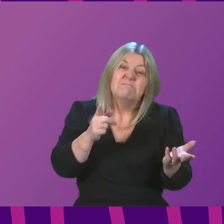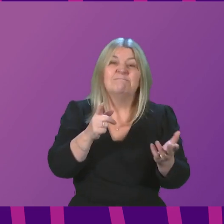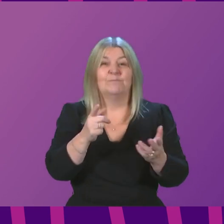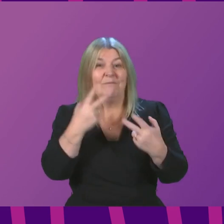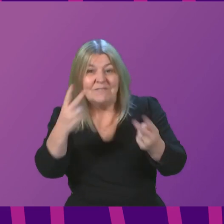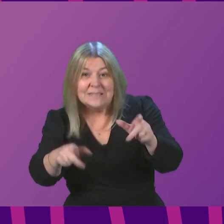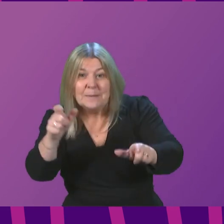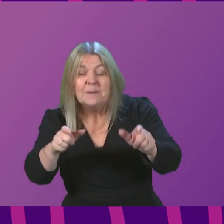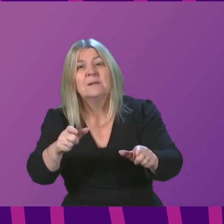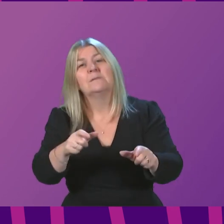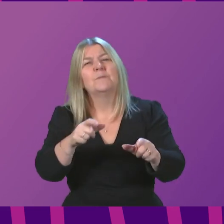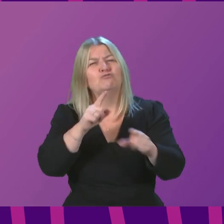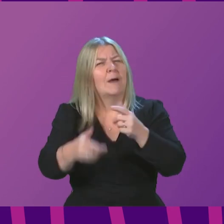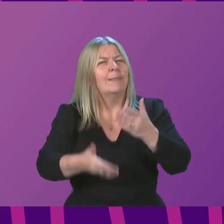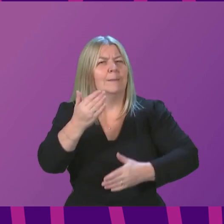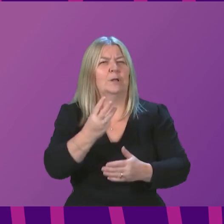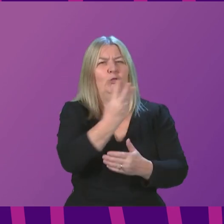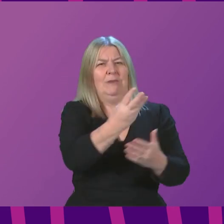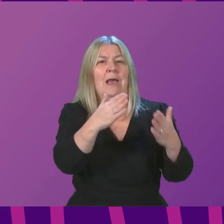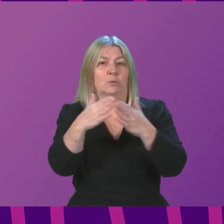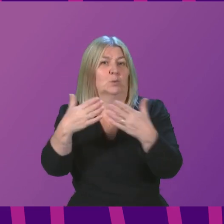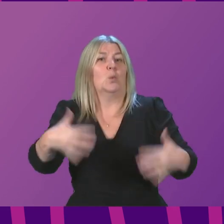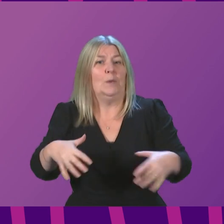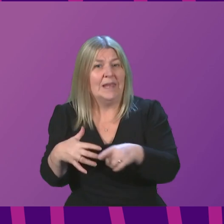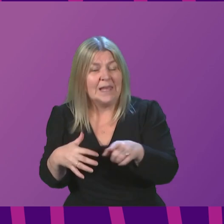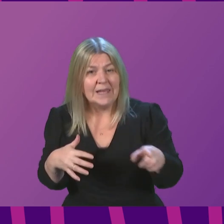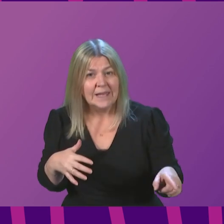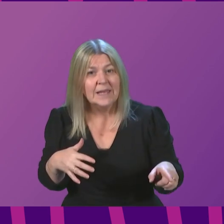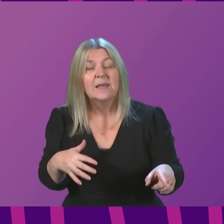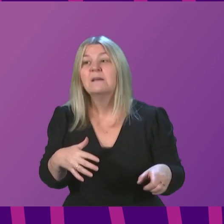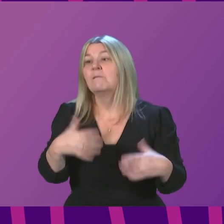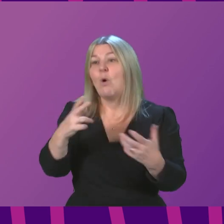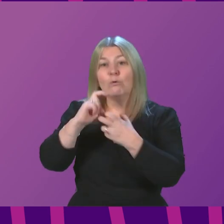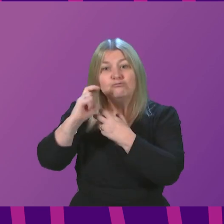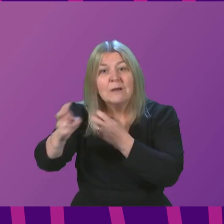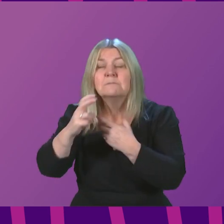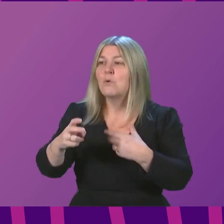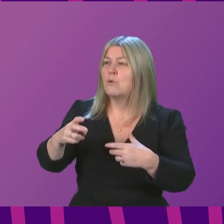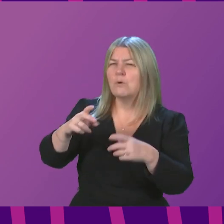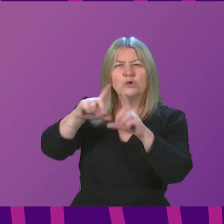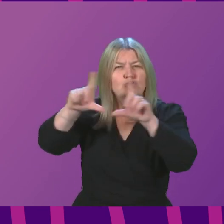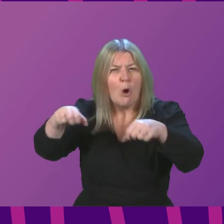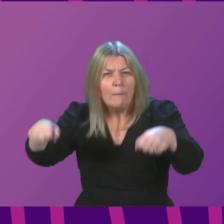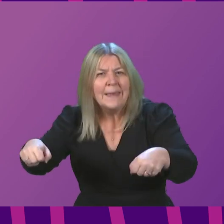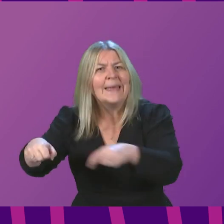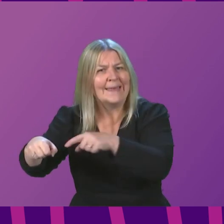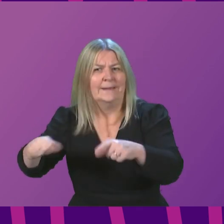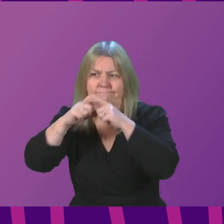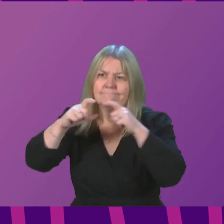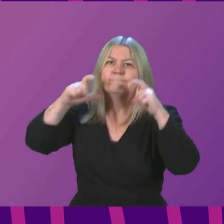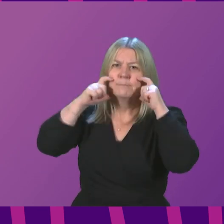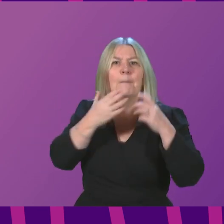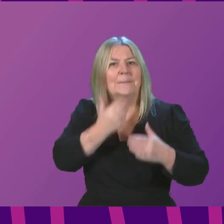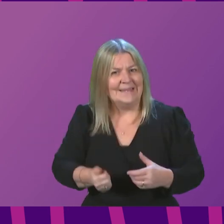most. Wear a face covering on public transport, in shops, and when moving around in hospitality. Make sure the covering covers